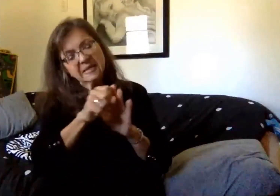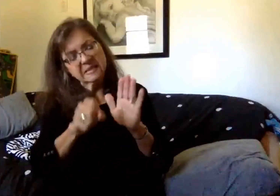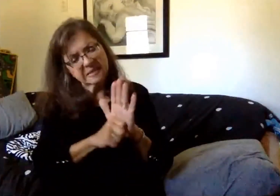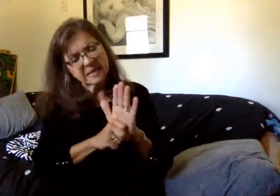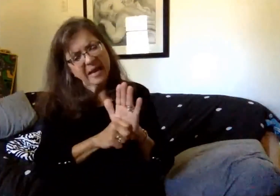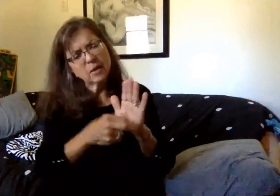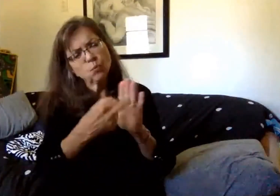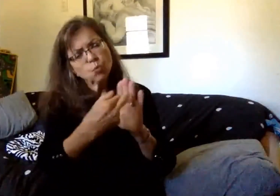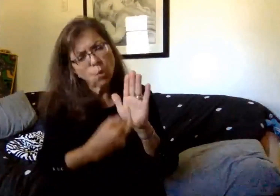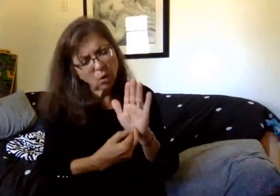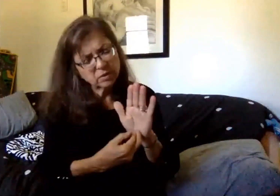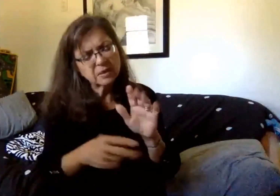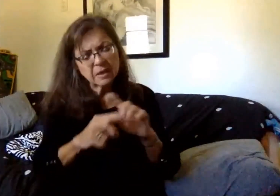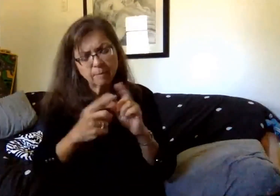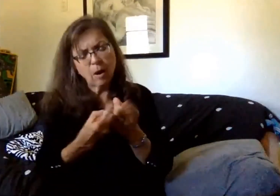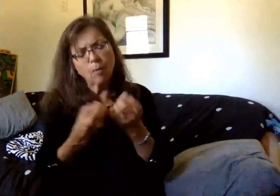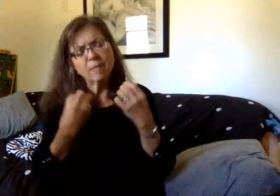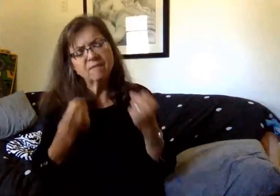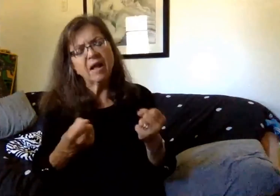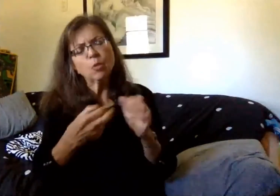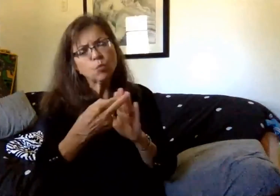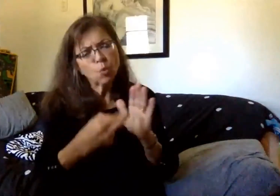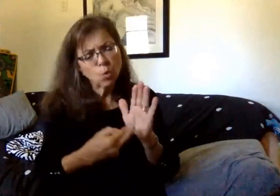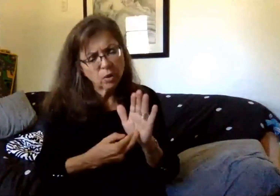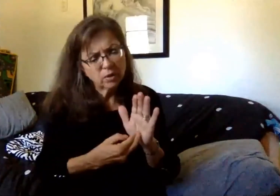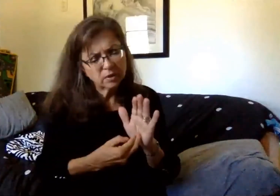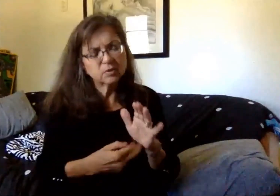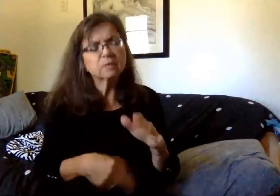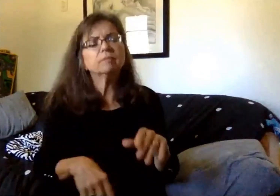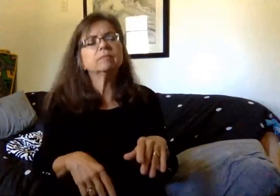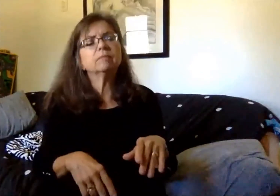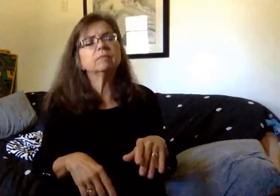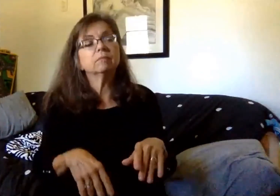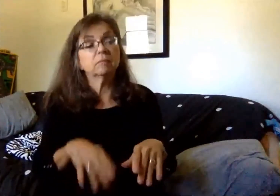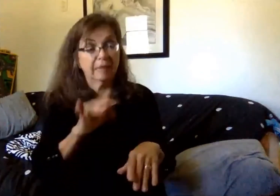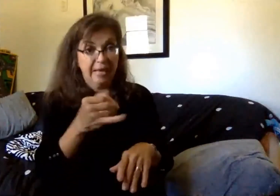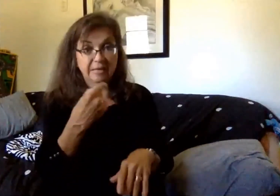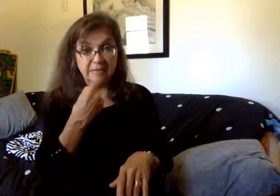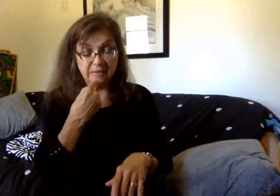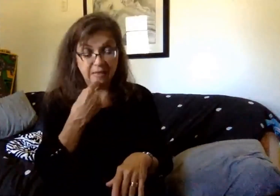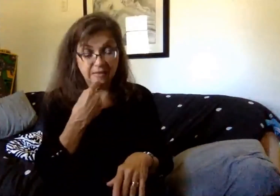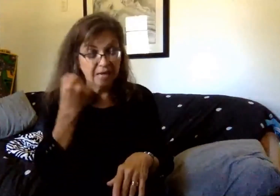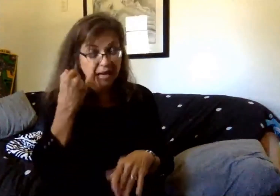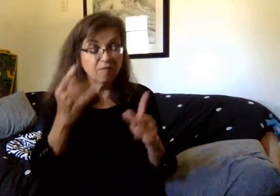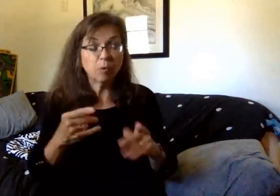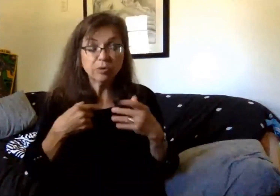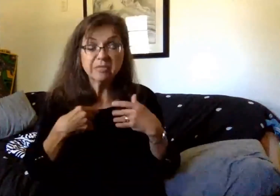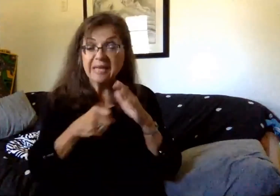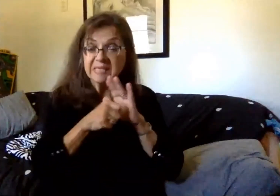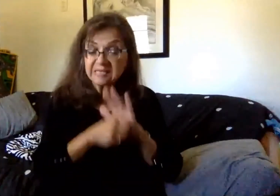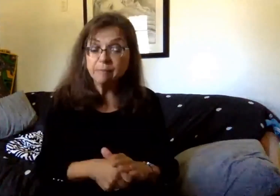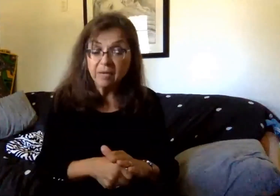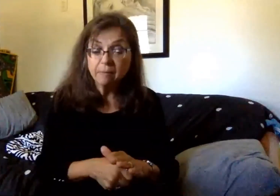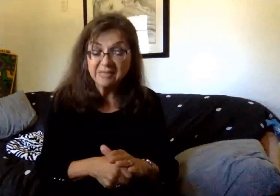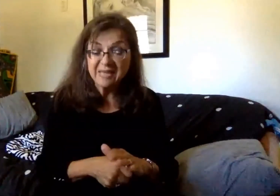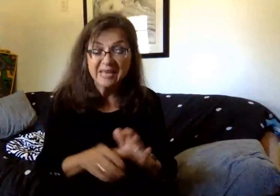County Department of Health guidance. And that indicates that when a student or staff member presents with symptoms consistent with COVID-19, either